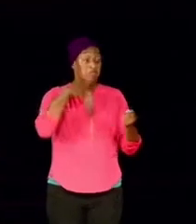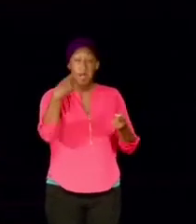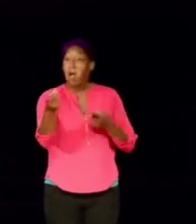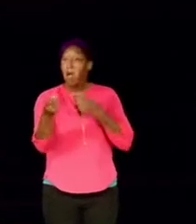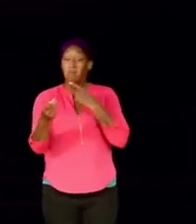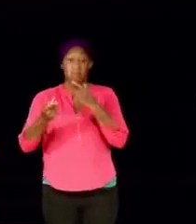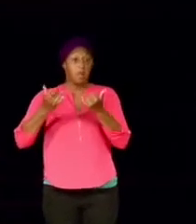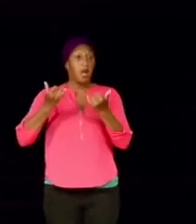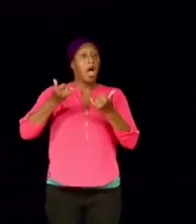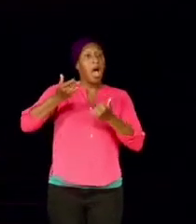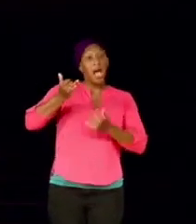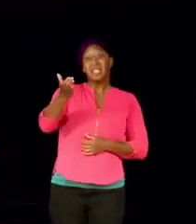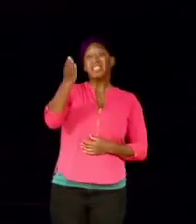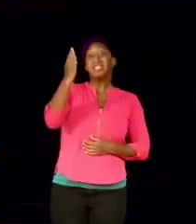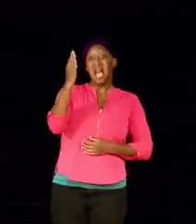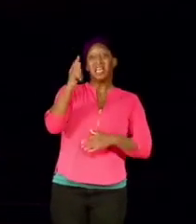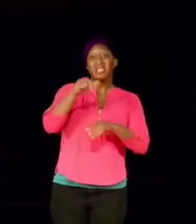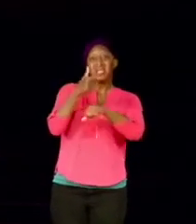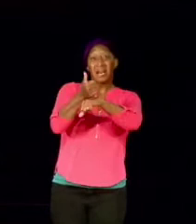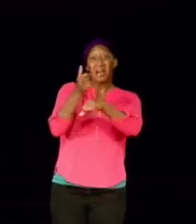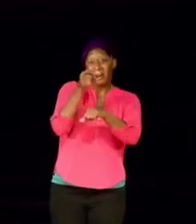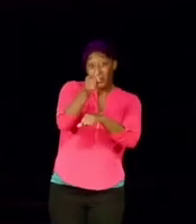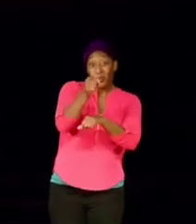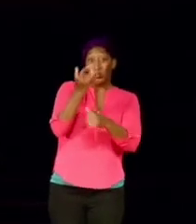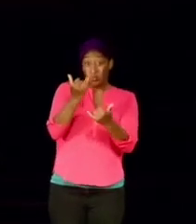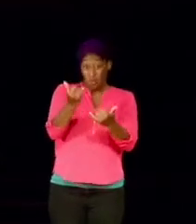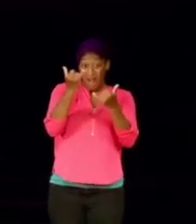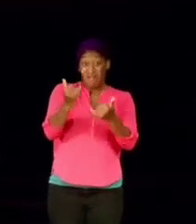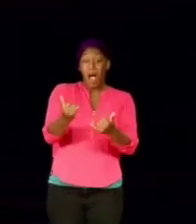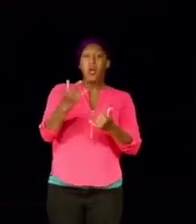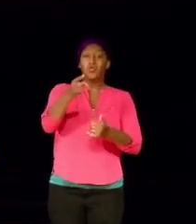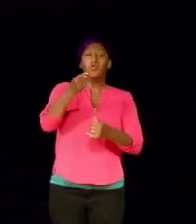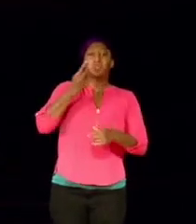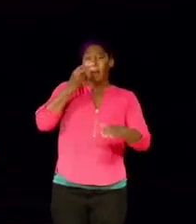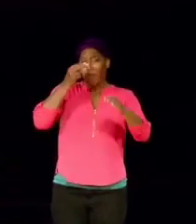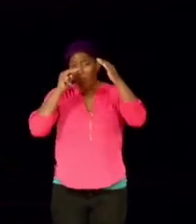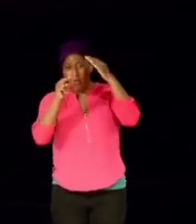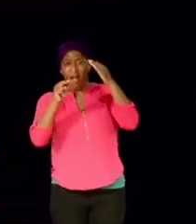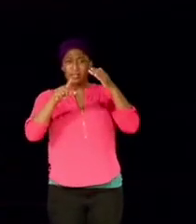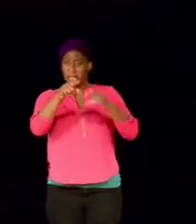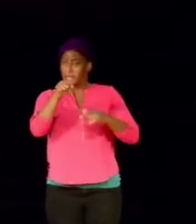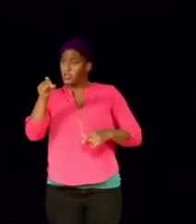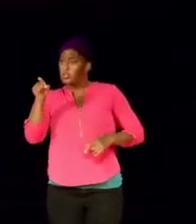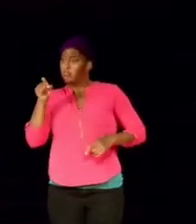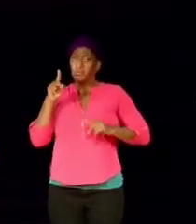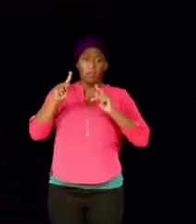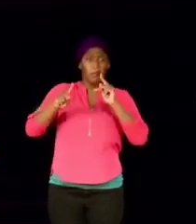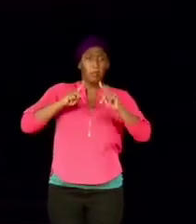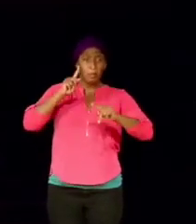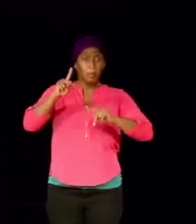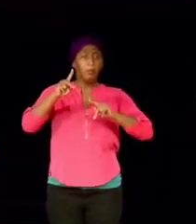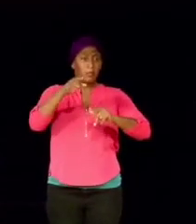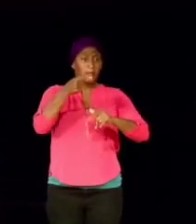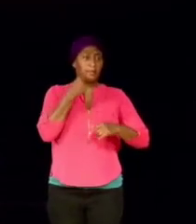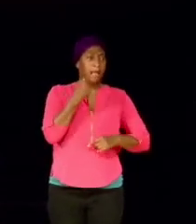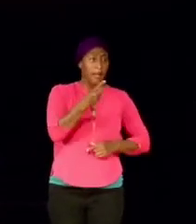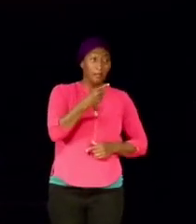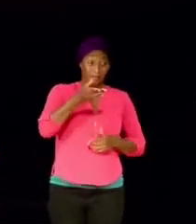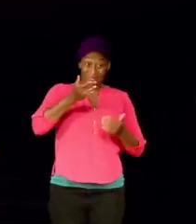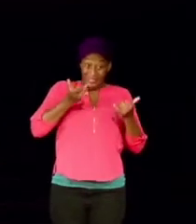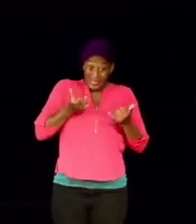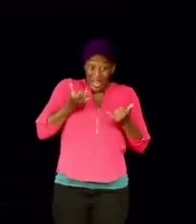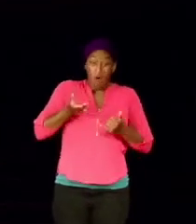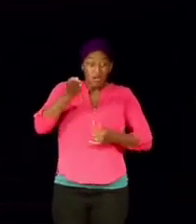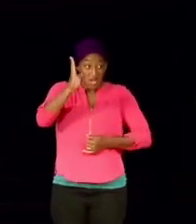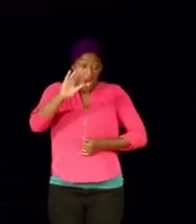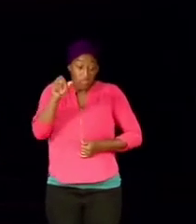prophetic folk in the room that can look at somebody and tell them. I mean, literally, God is setting you up right